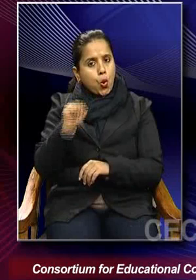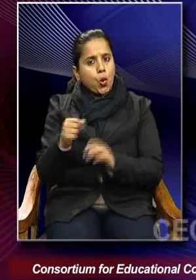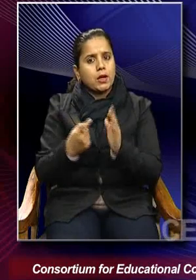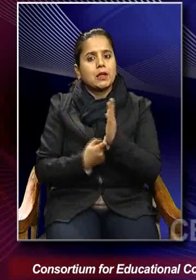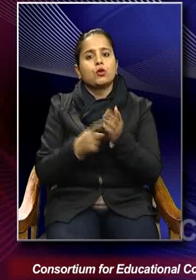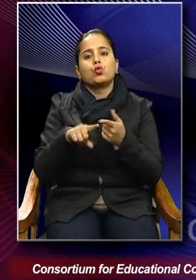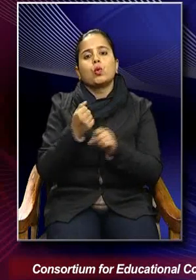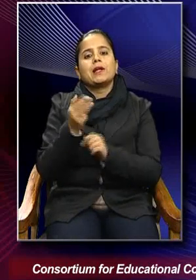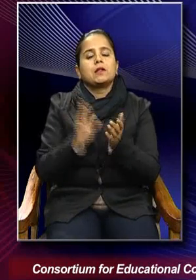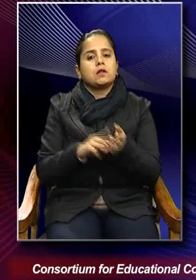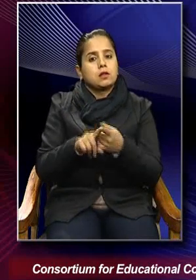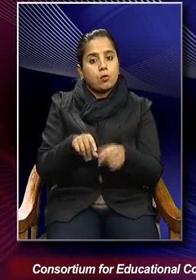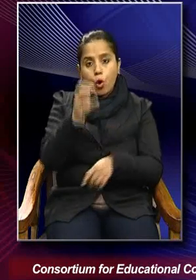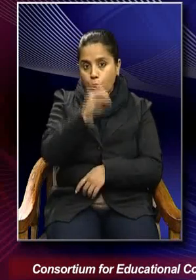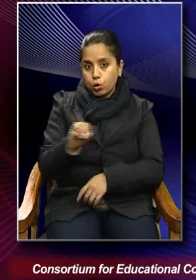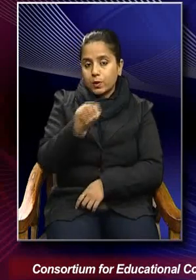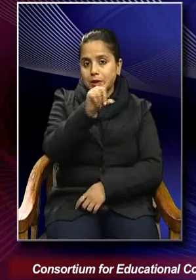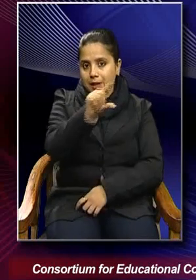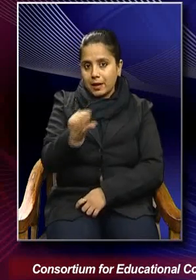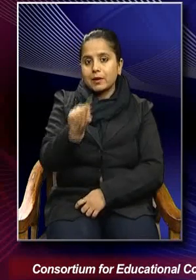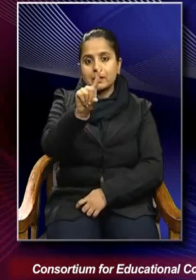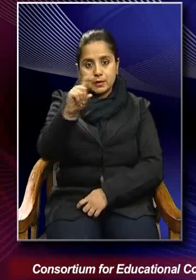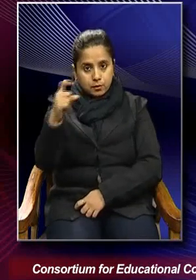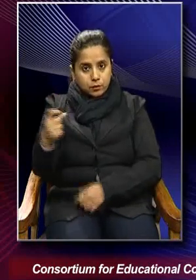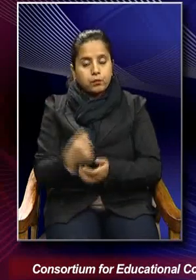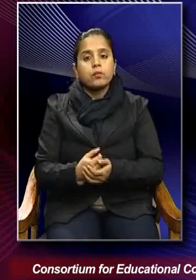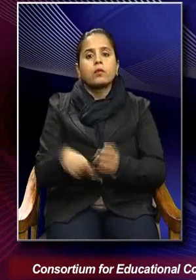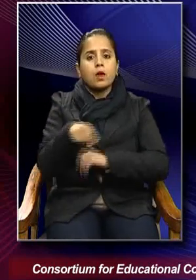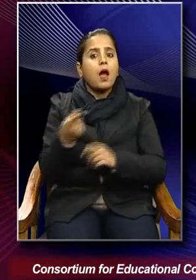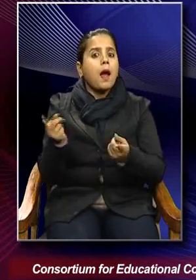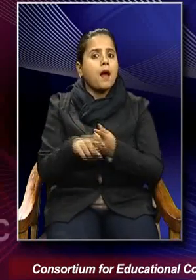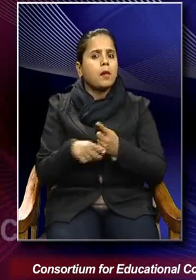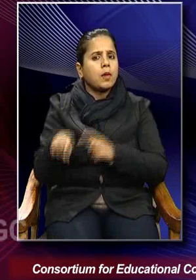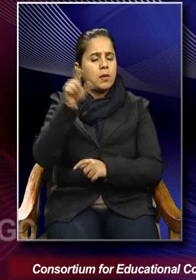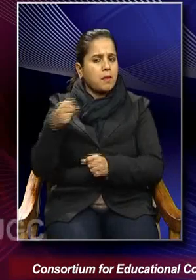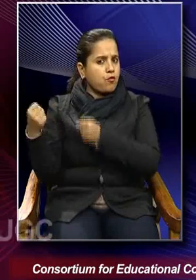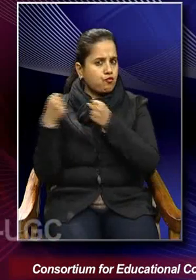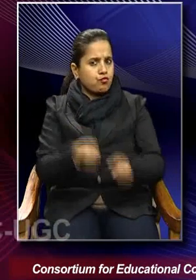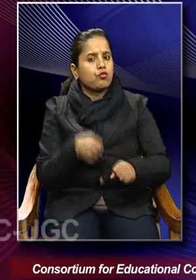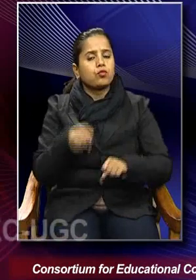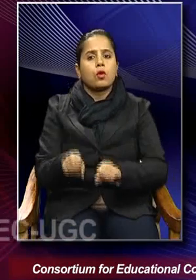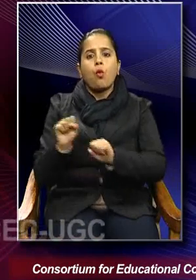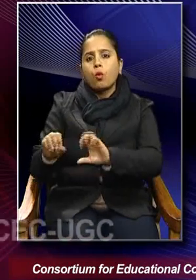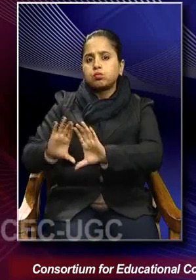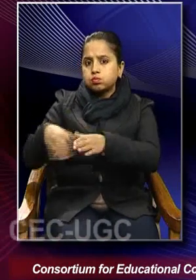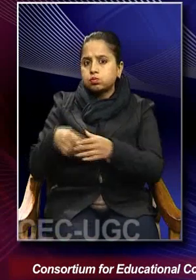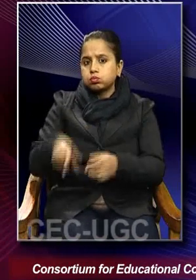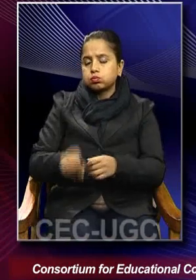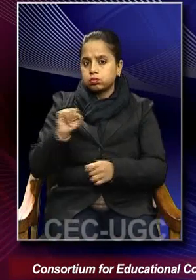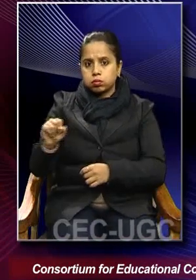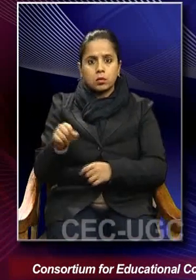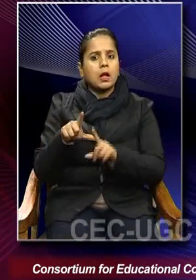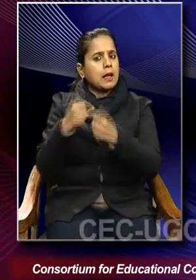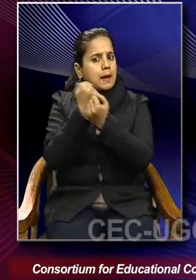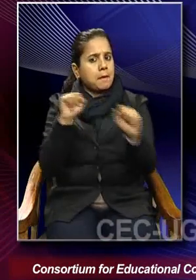in October 1917, after the overthrow, by force, of course, of the semi-liberal provisional